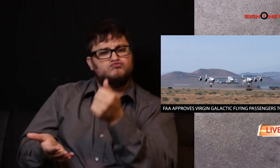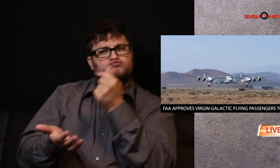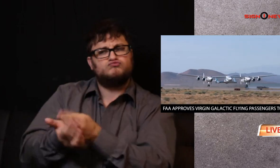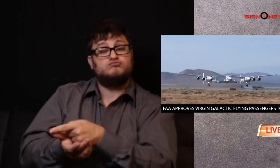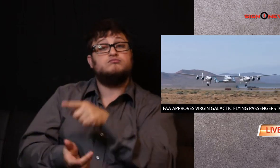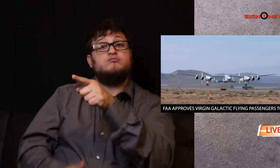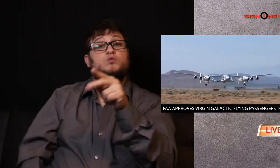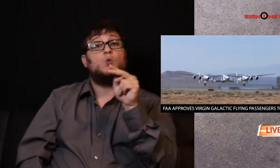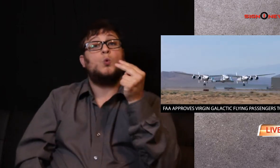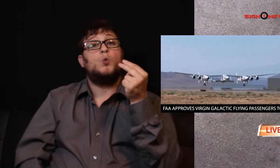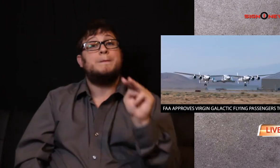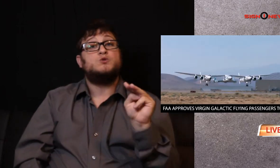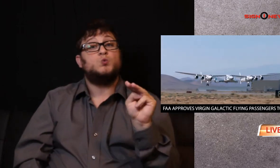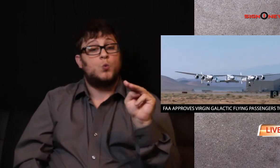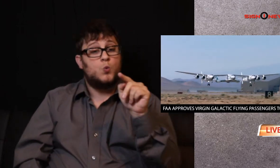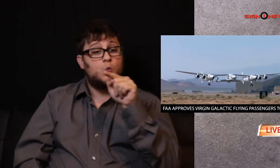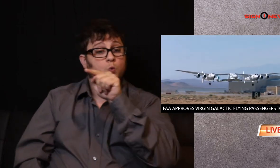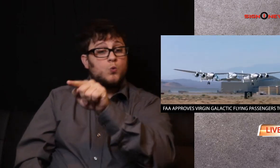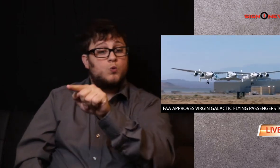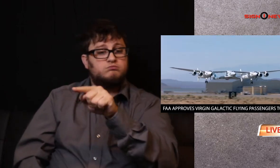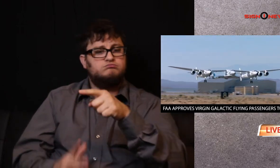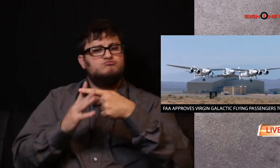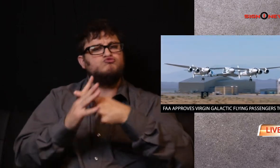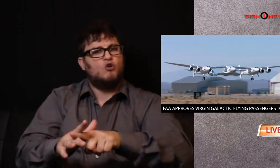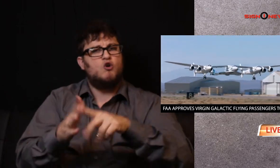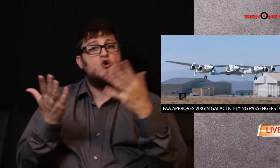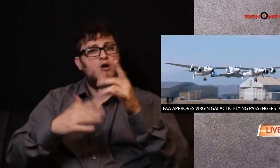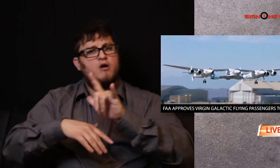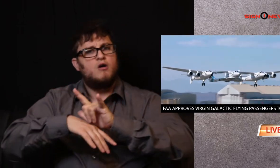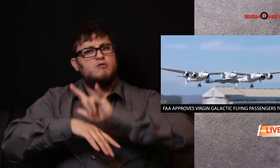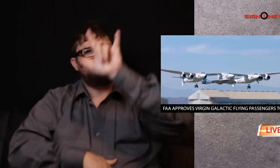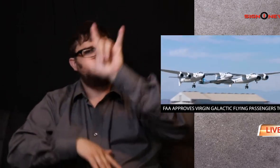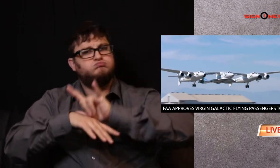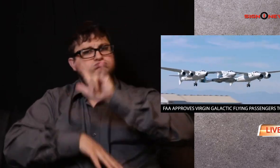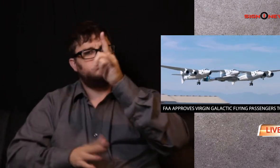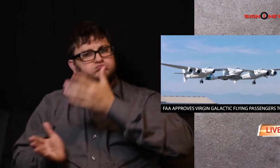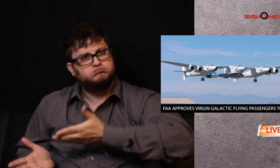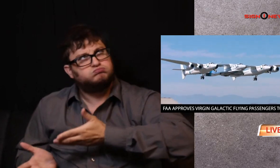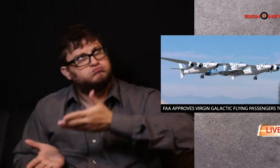to start launching people into space from New Mexico.